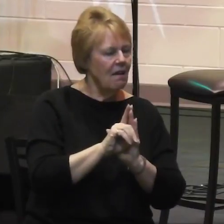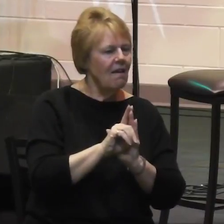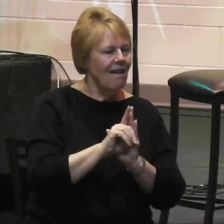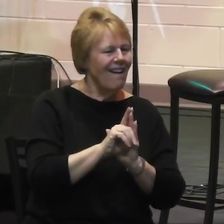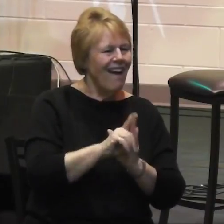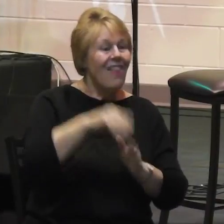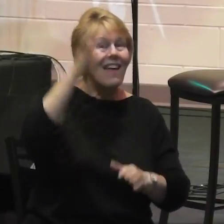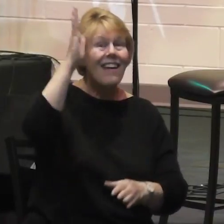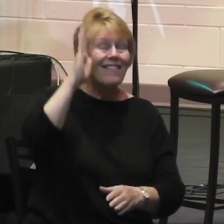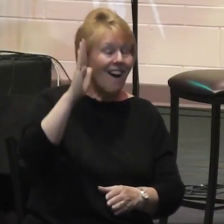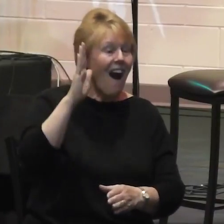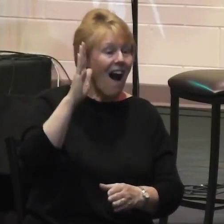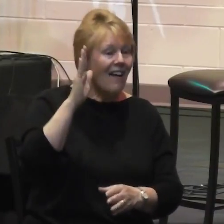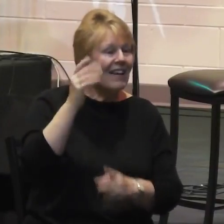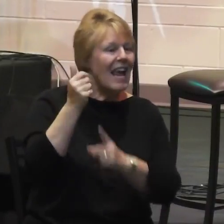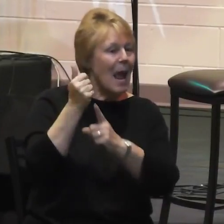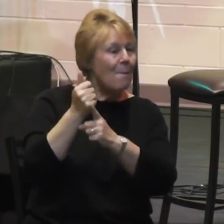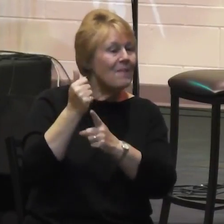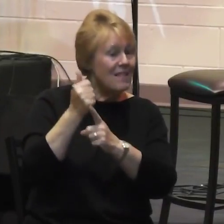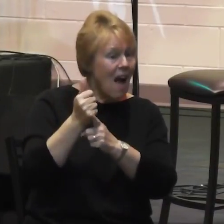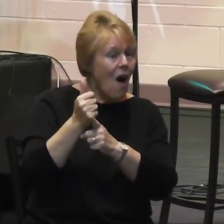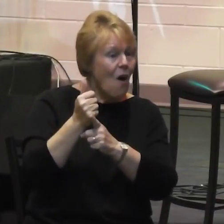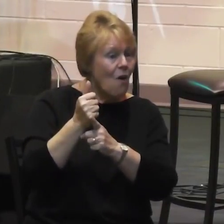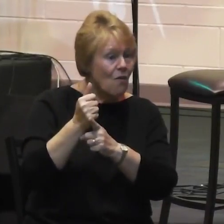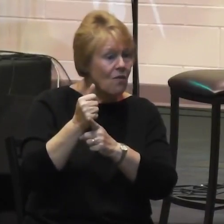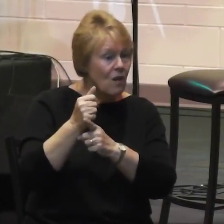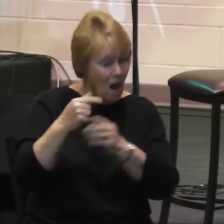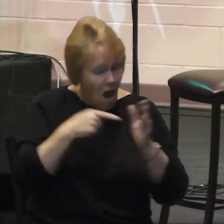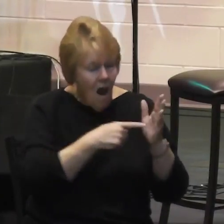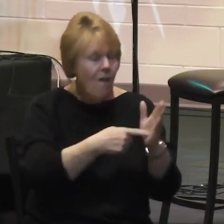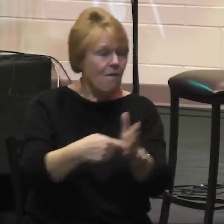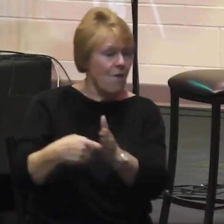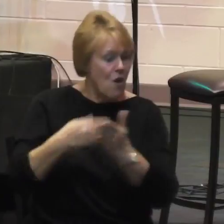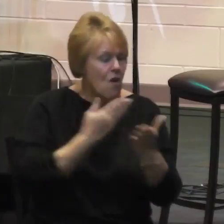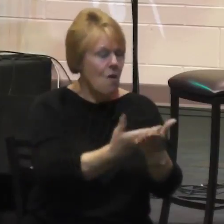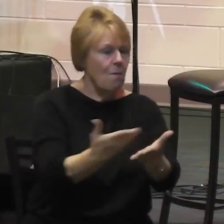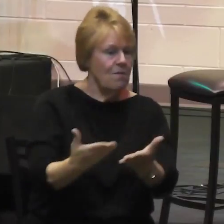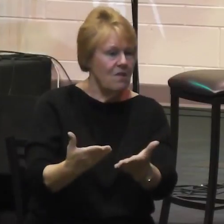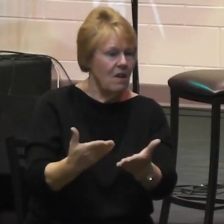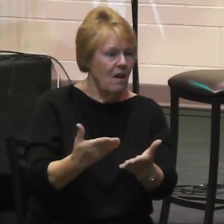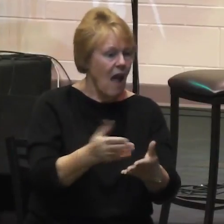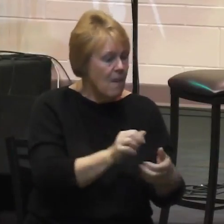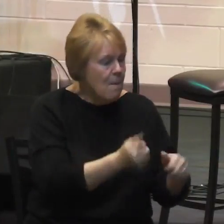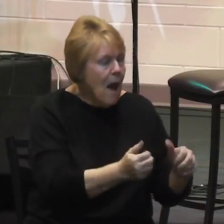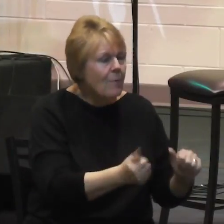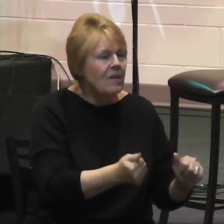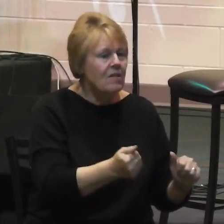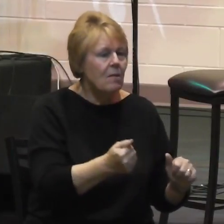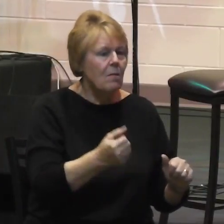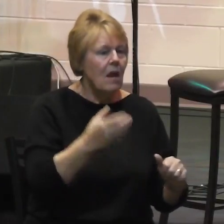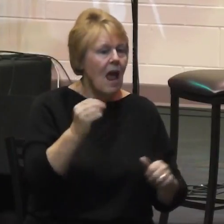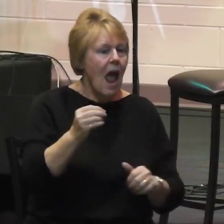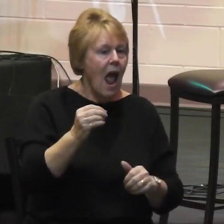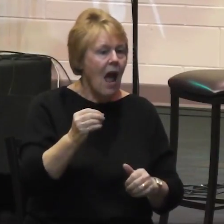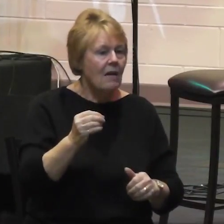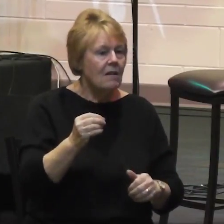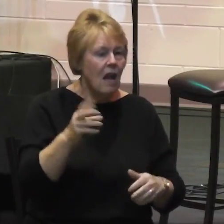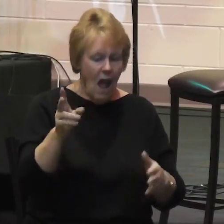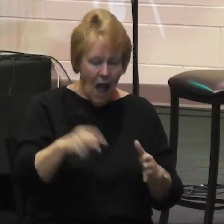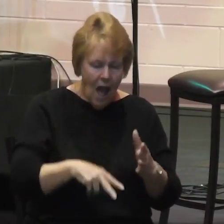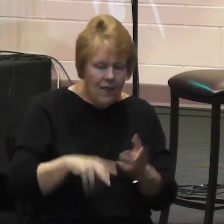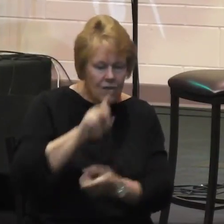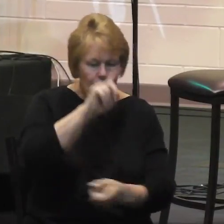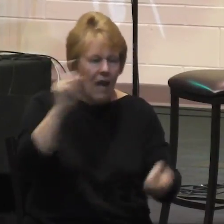affirms at baptism and he also affirms at the transfiguration. This is my